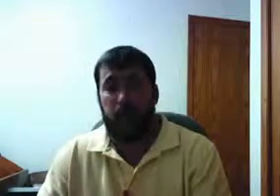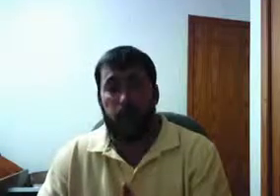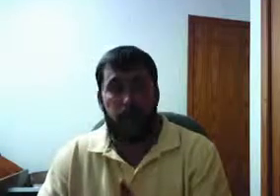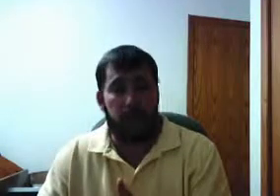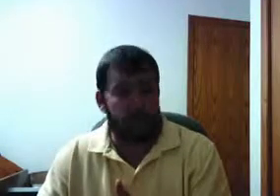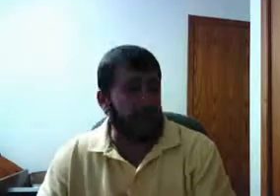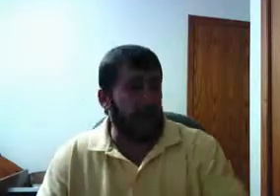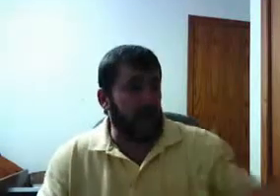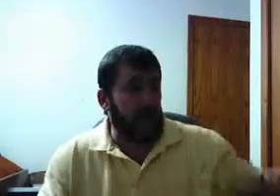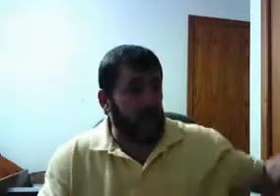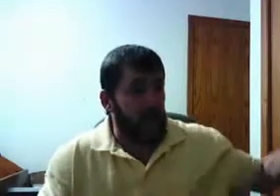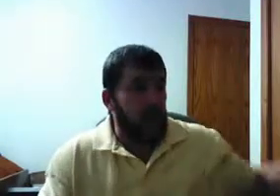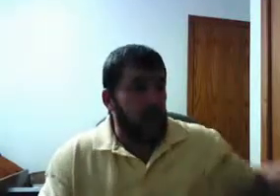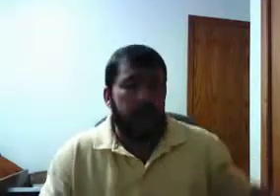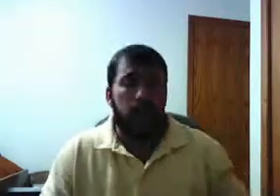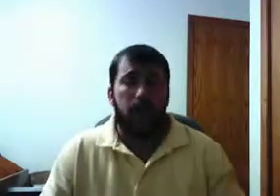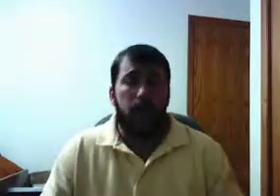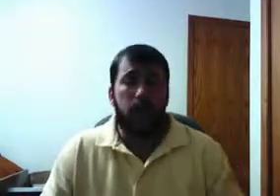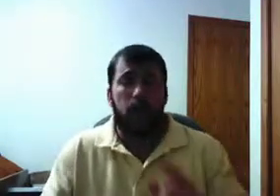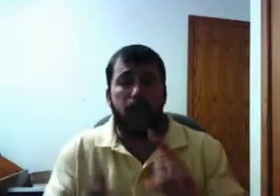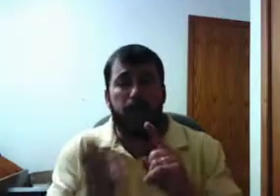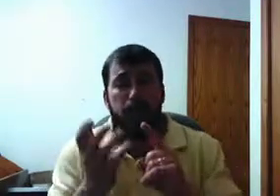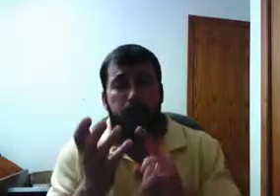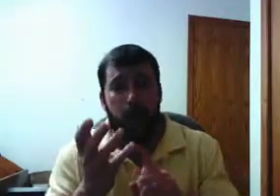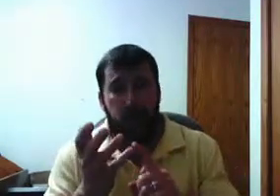a bunch of frigging acres. No, he ruined every person